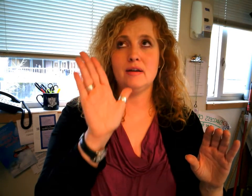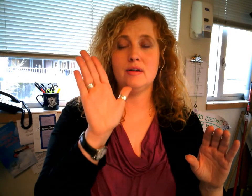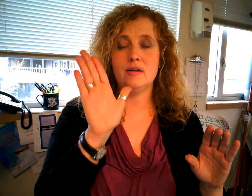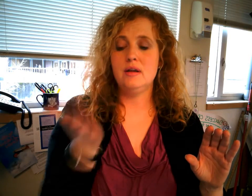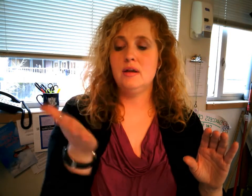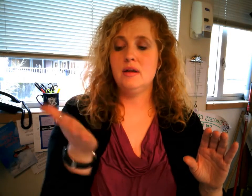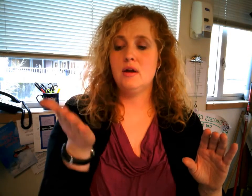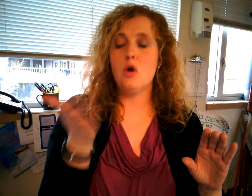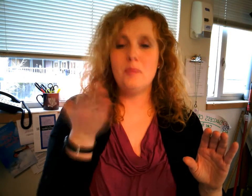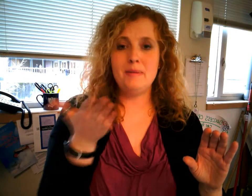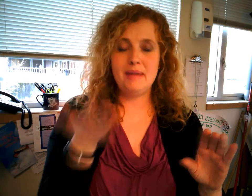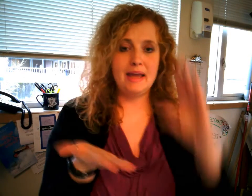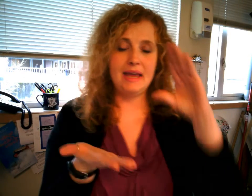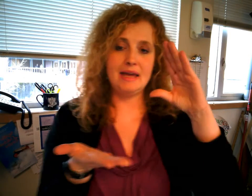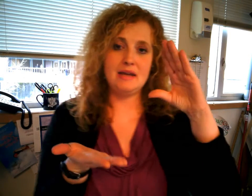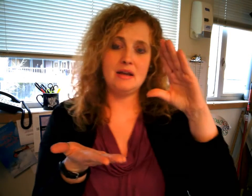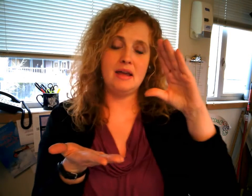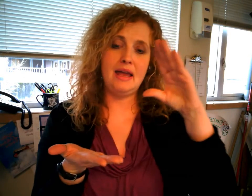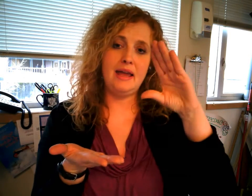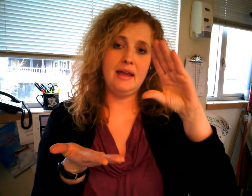open B and a